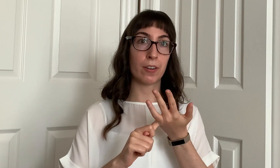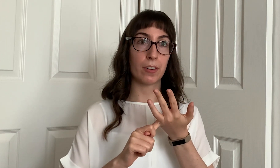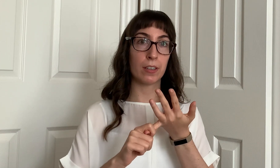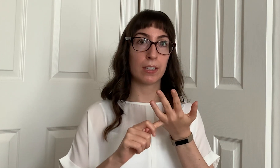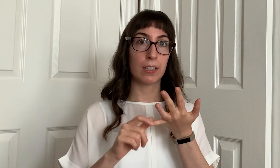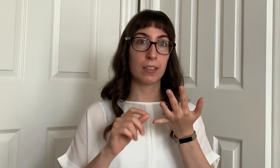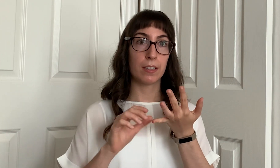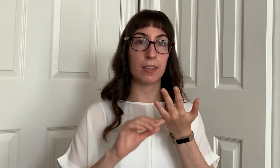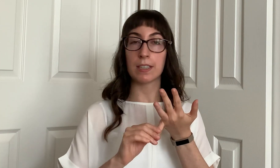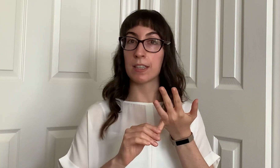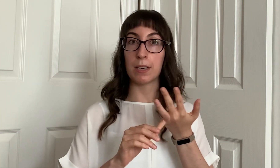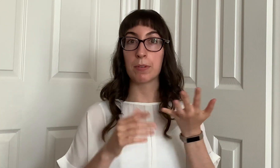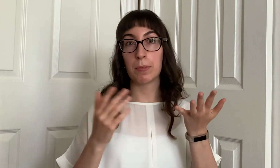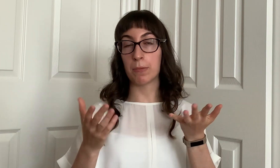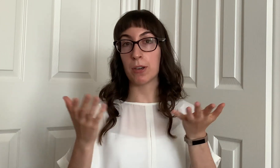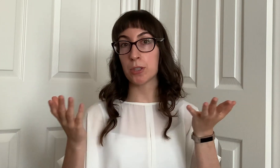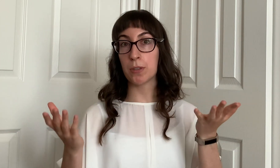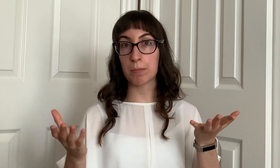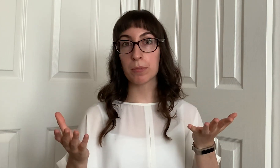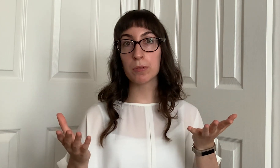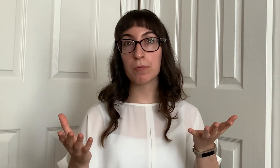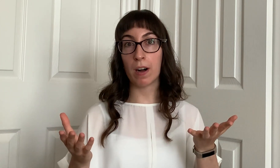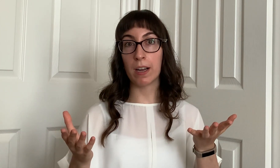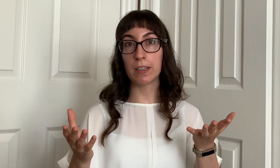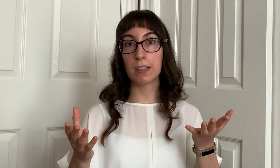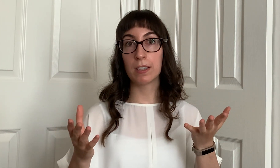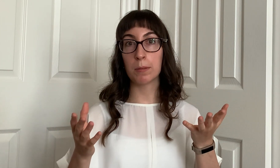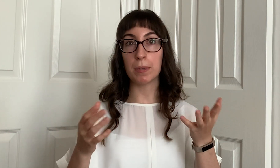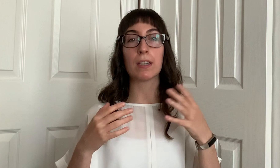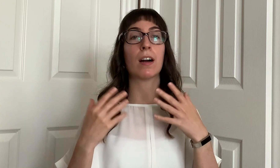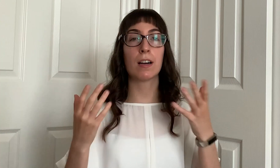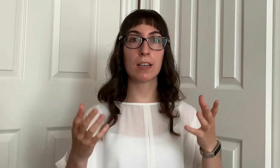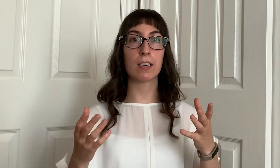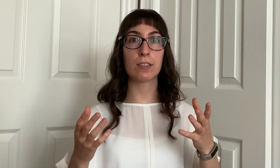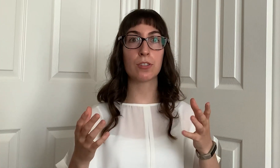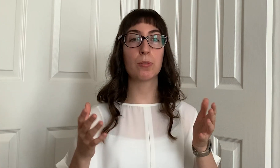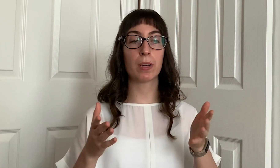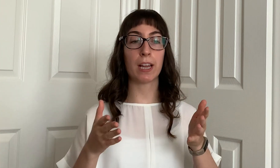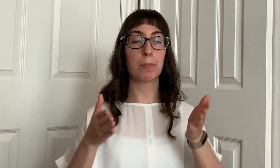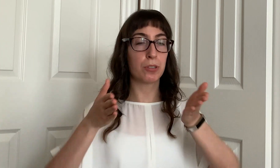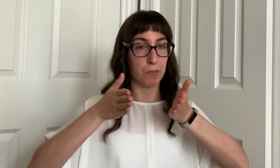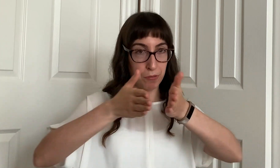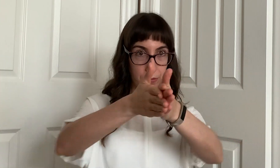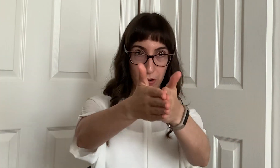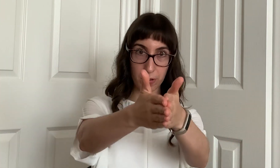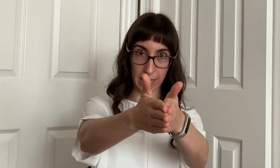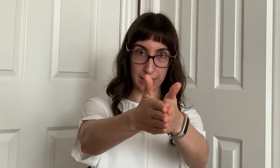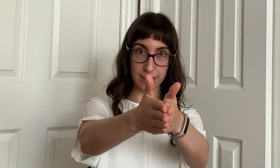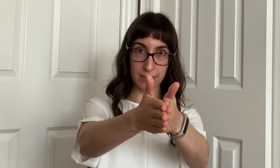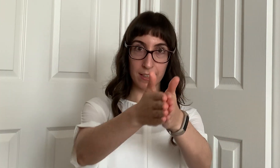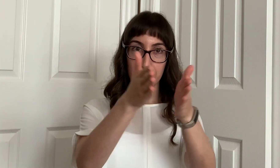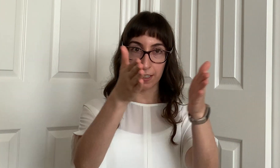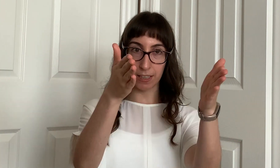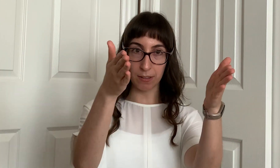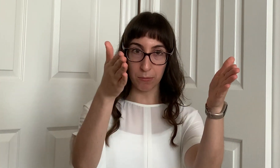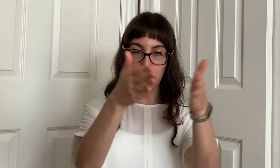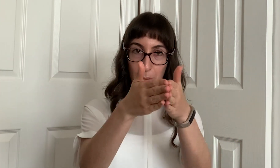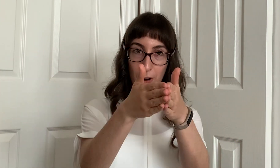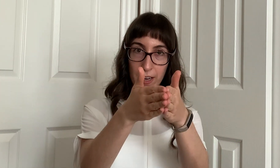things that they would want to improve on because you are able to focus in one